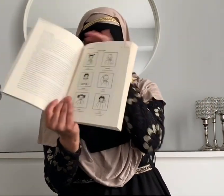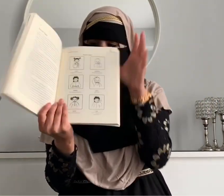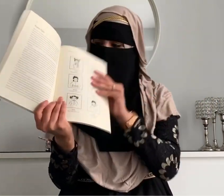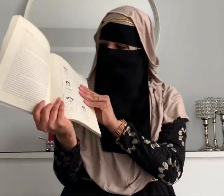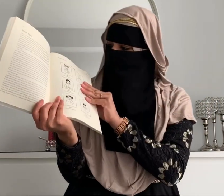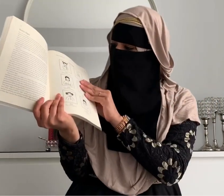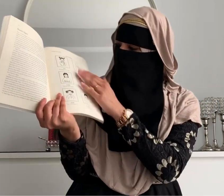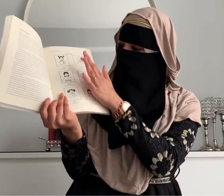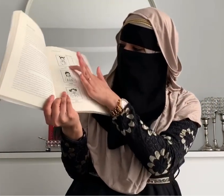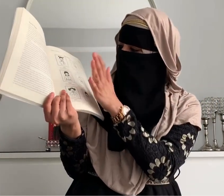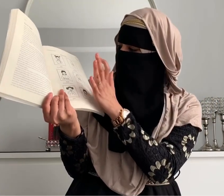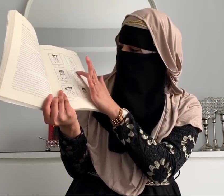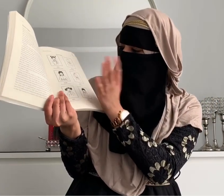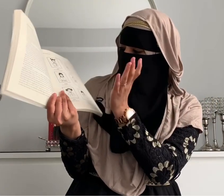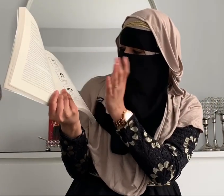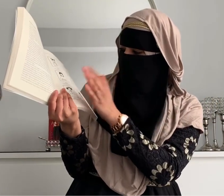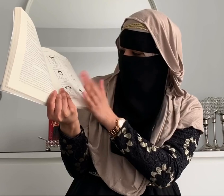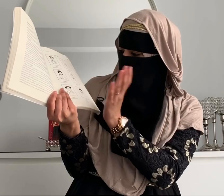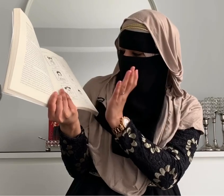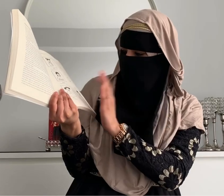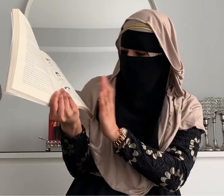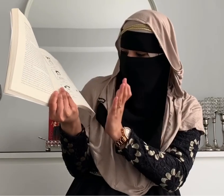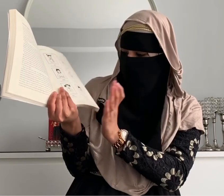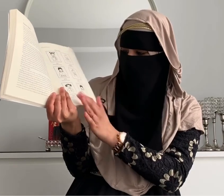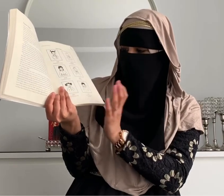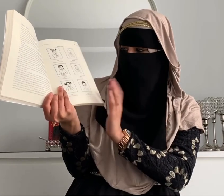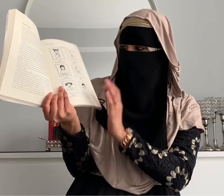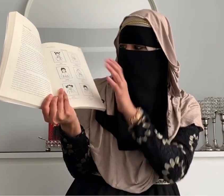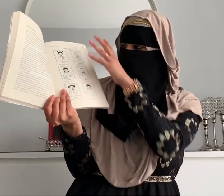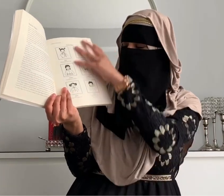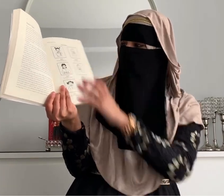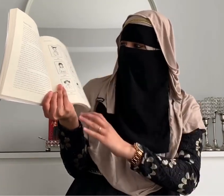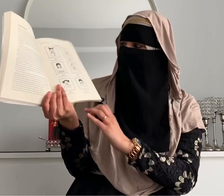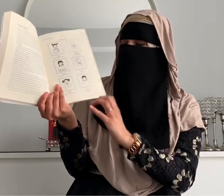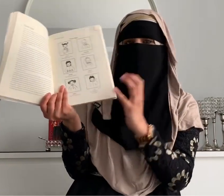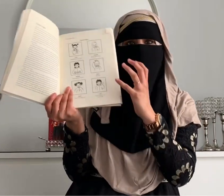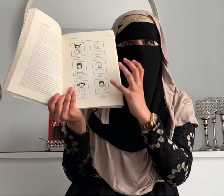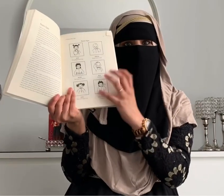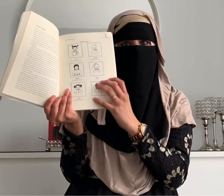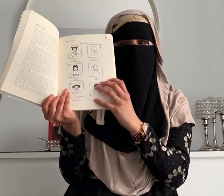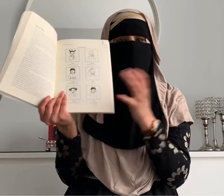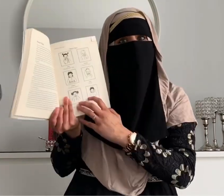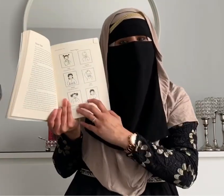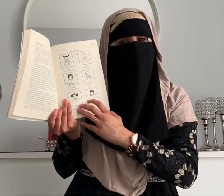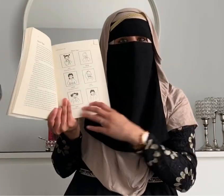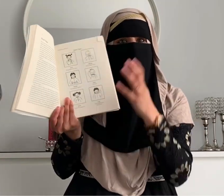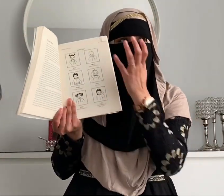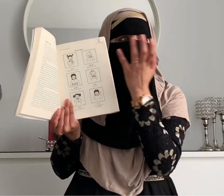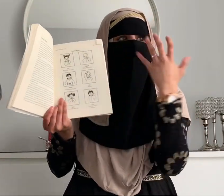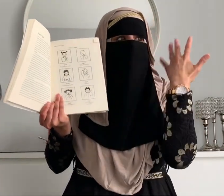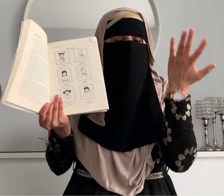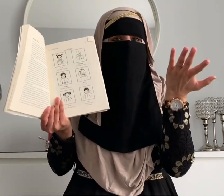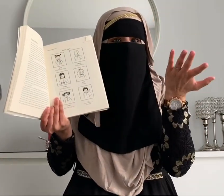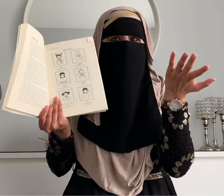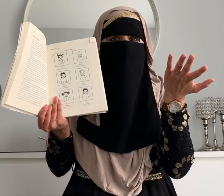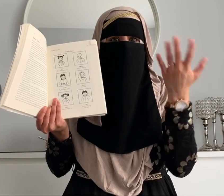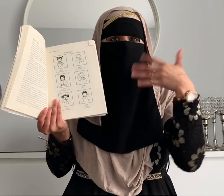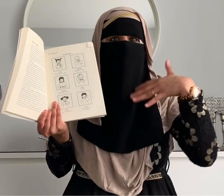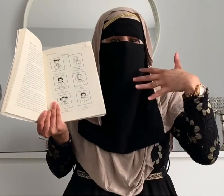so eat drink more hat dog cat so it gives you the pictures so what i would do because i'm a visual learner i have to